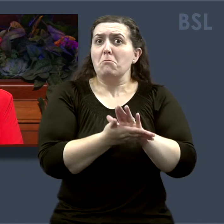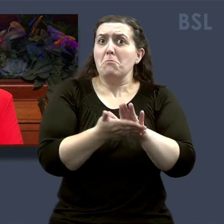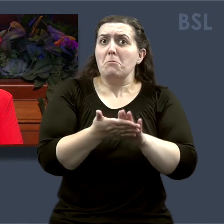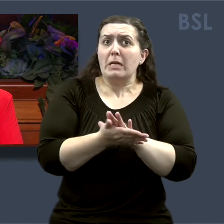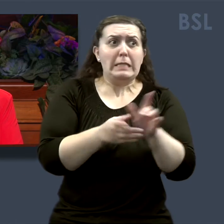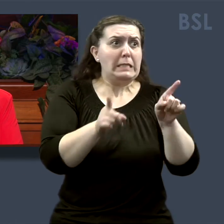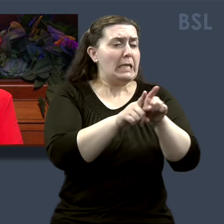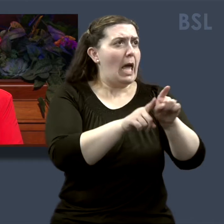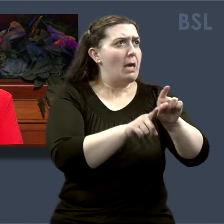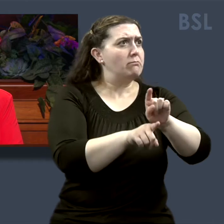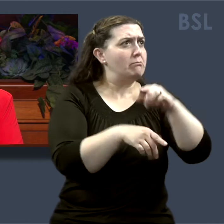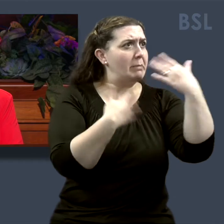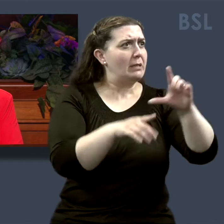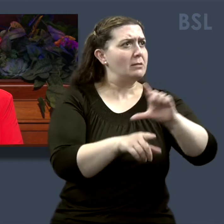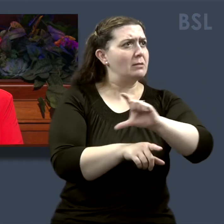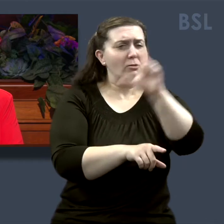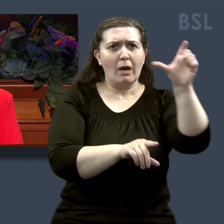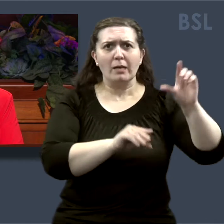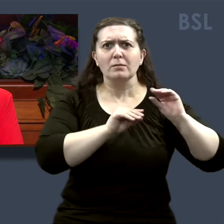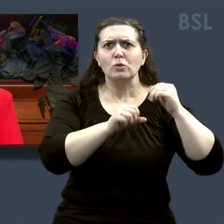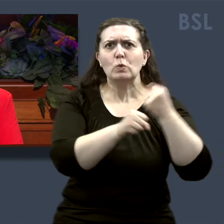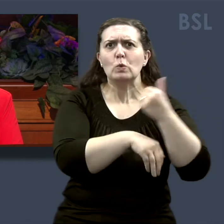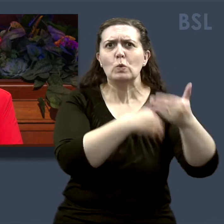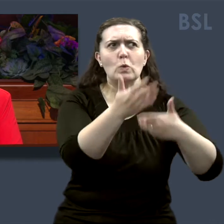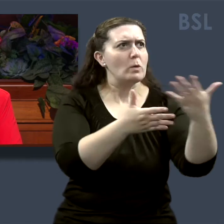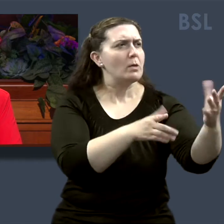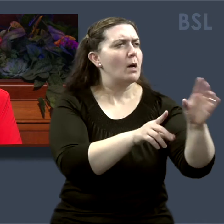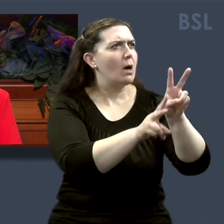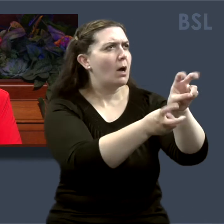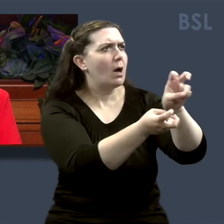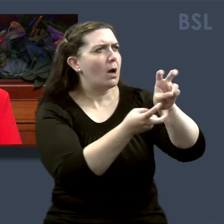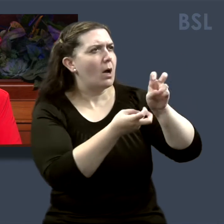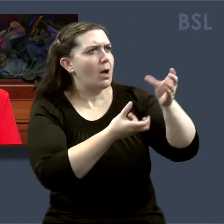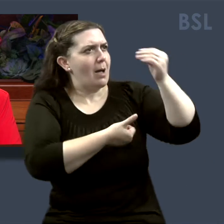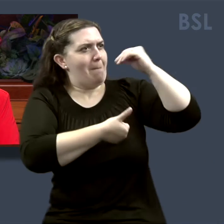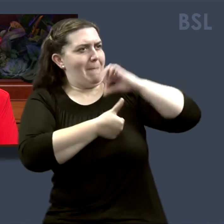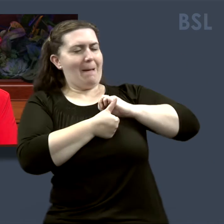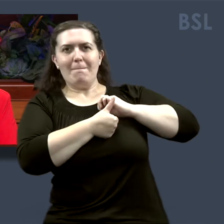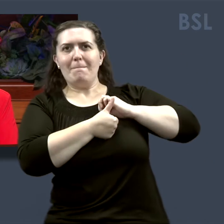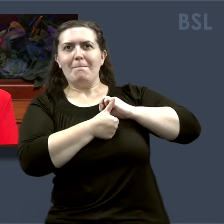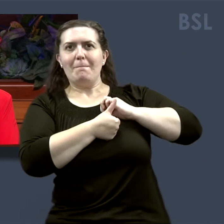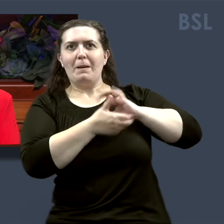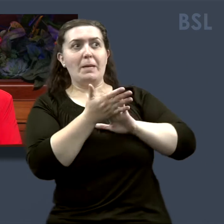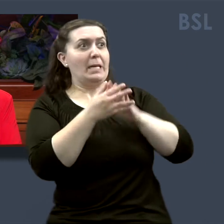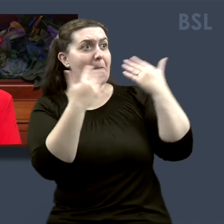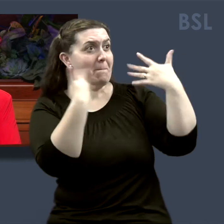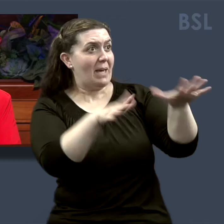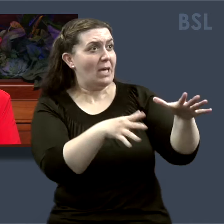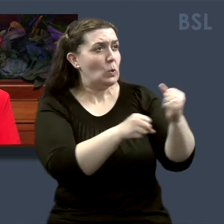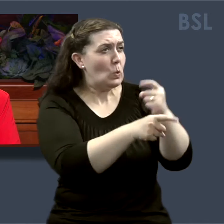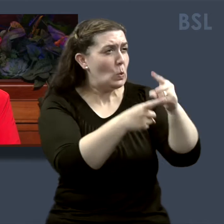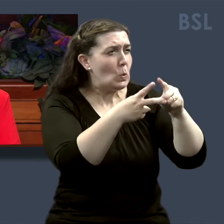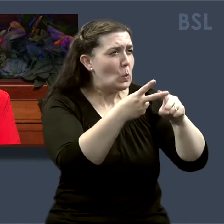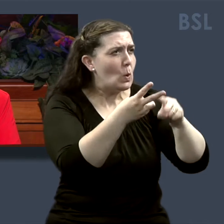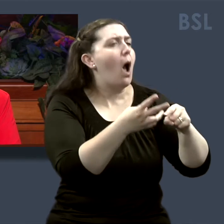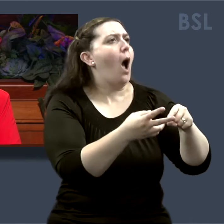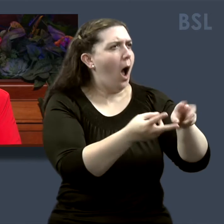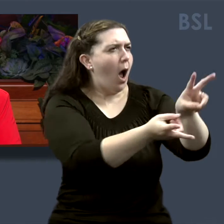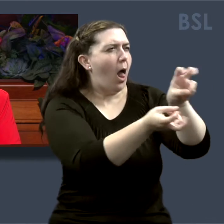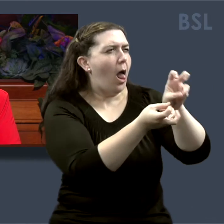shouldn't we do likewise? The Savior asks us to learn of Him and do the things we have seen Him do. He is